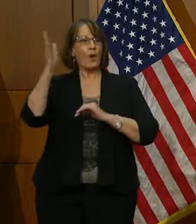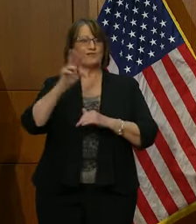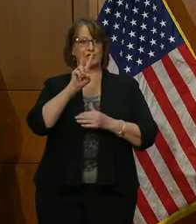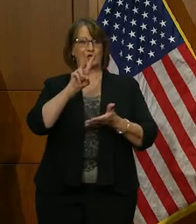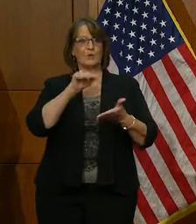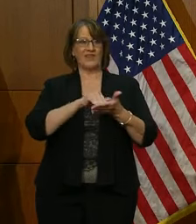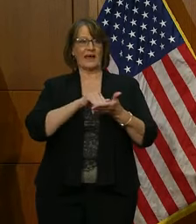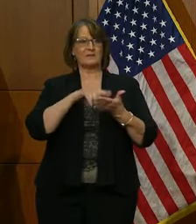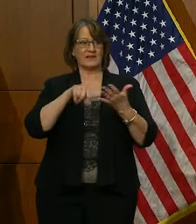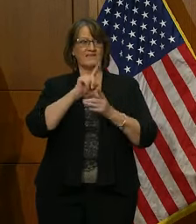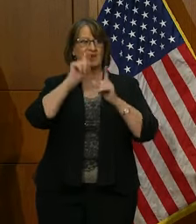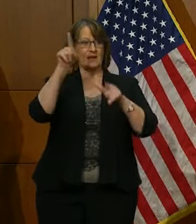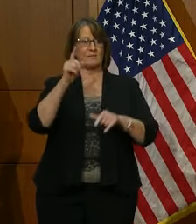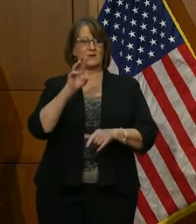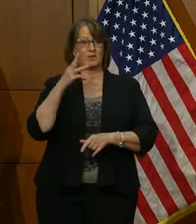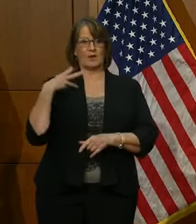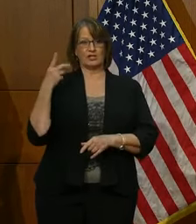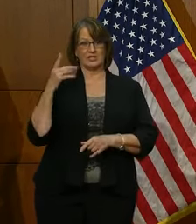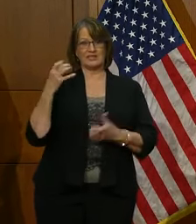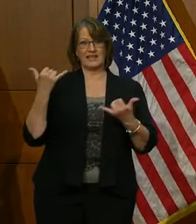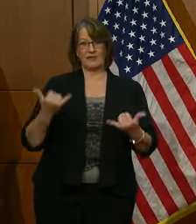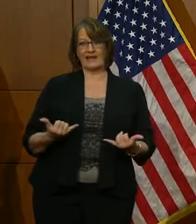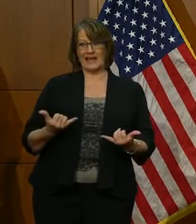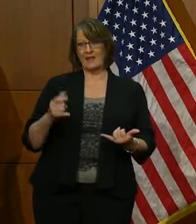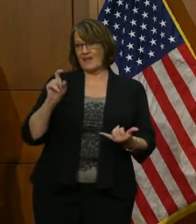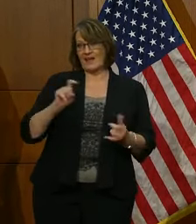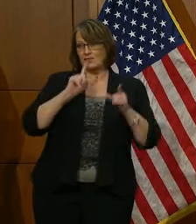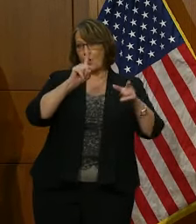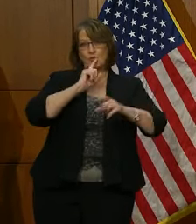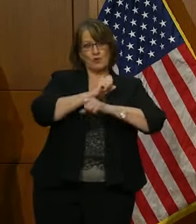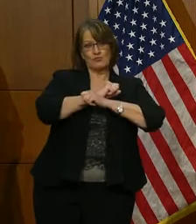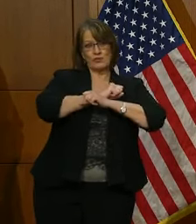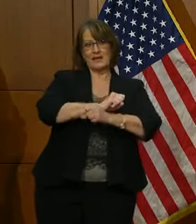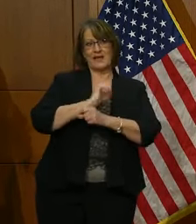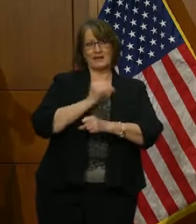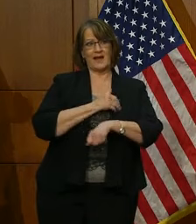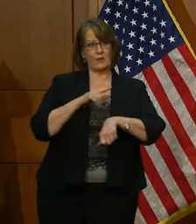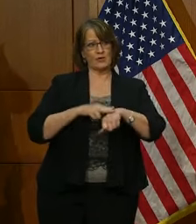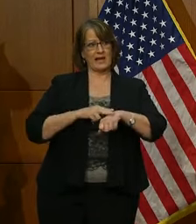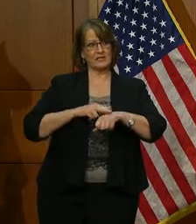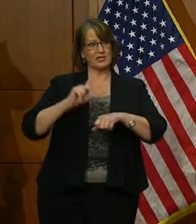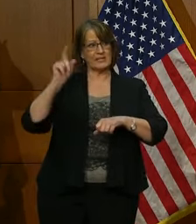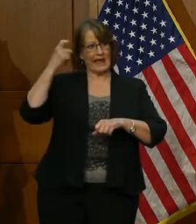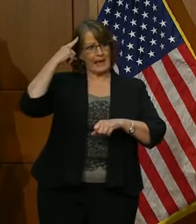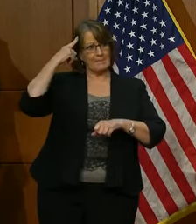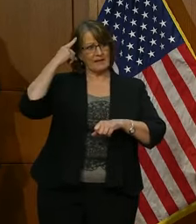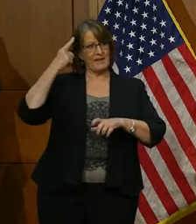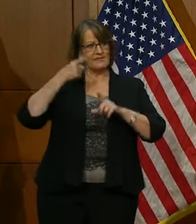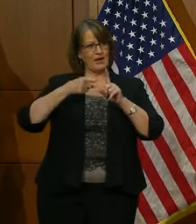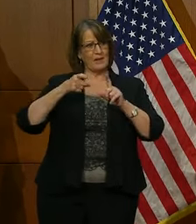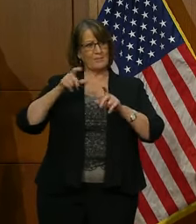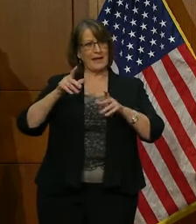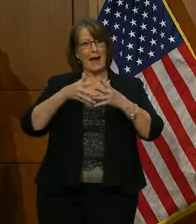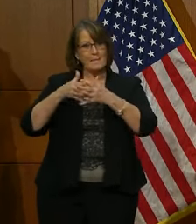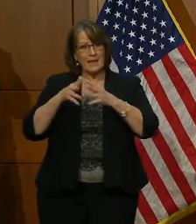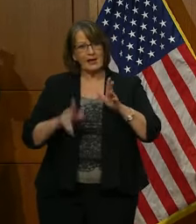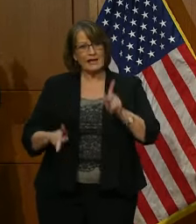in Washington, D.C. right now protecting our nation's capital from Americans.